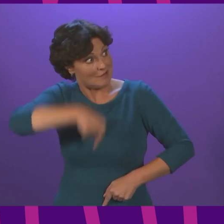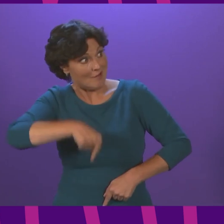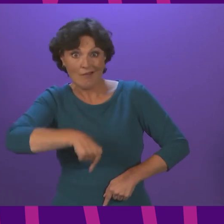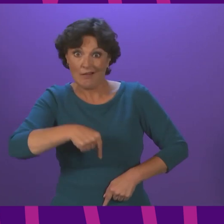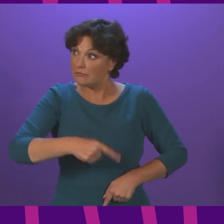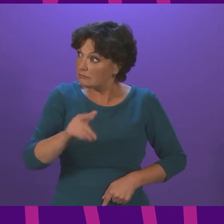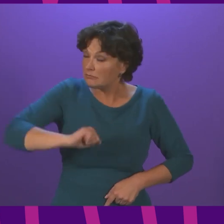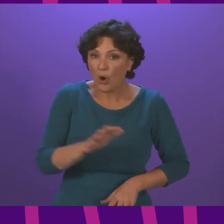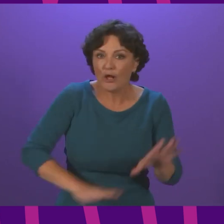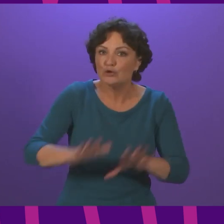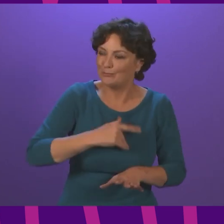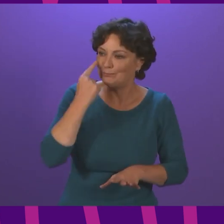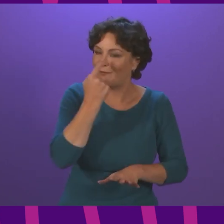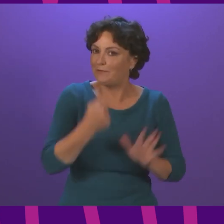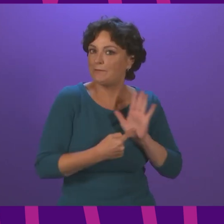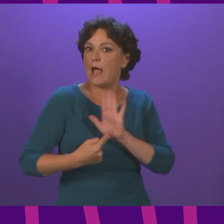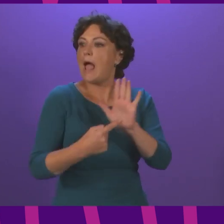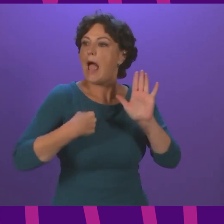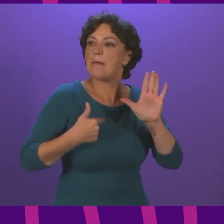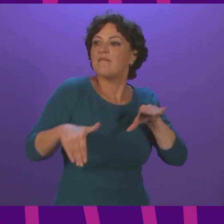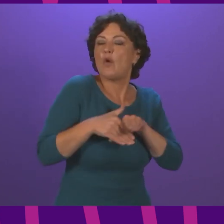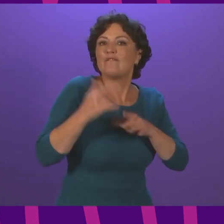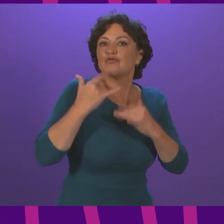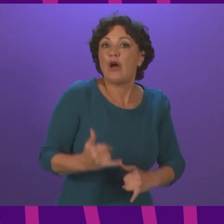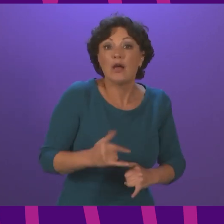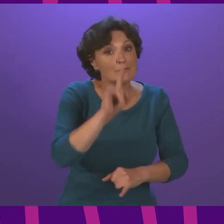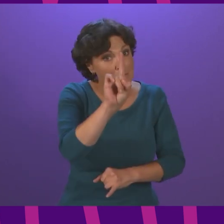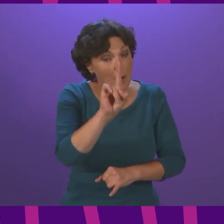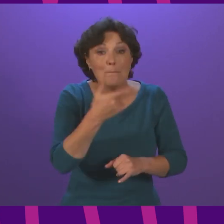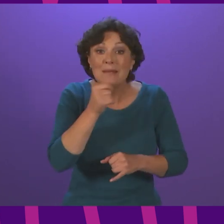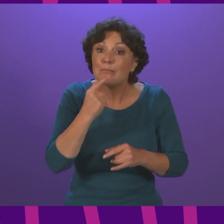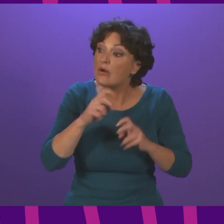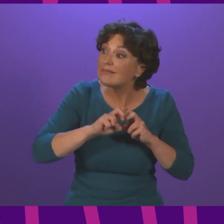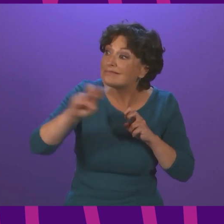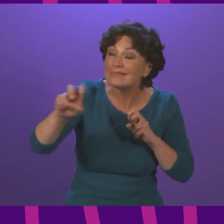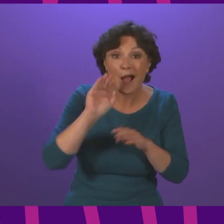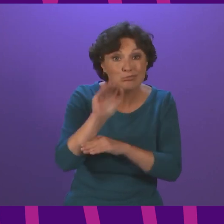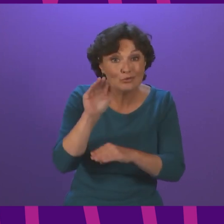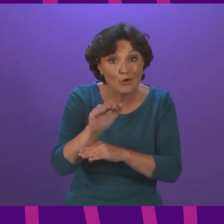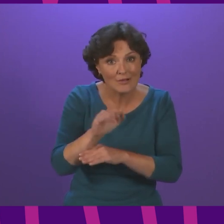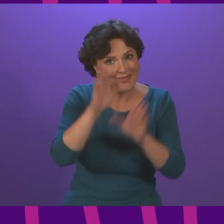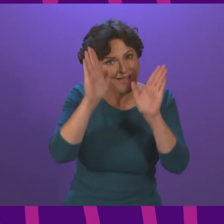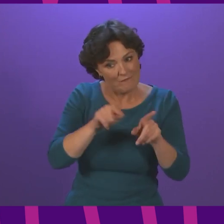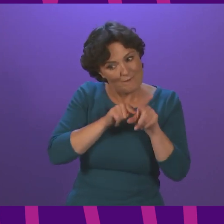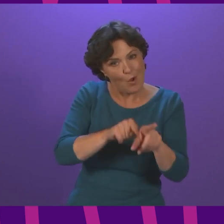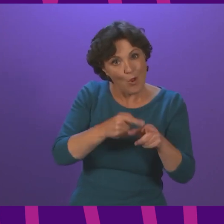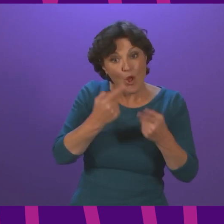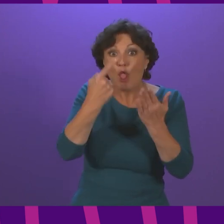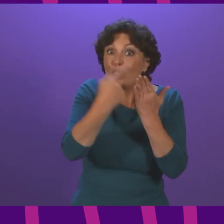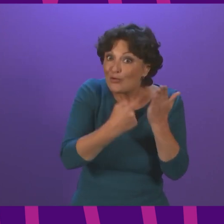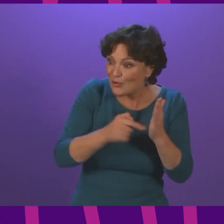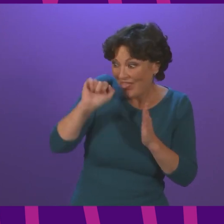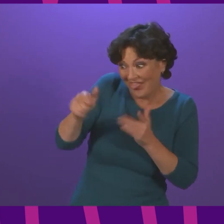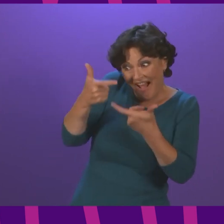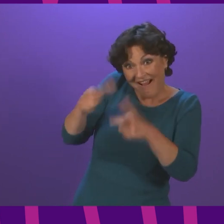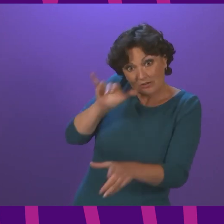proof of trial status Individuals travelling abroad will still need to meet the requirements of their destination country when travelling for example